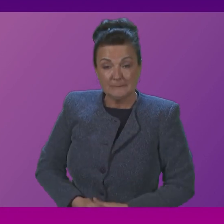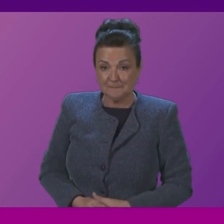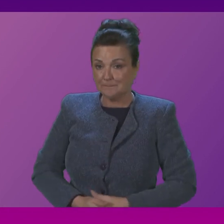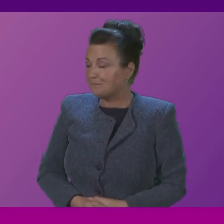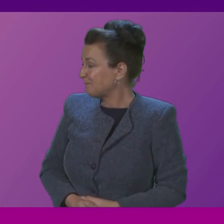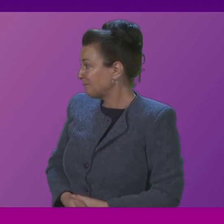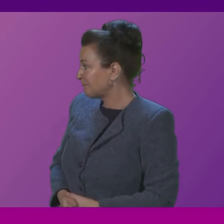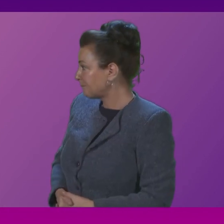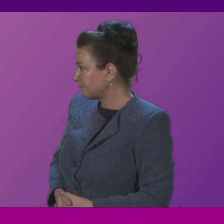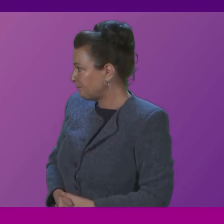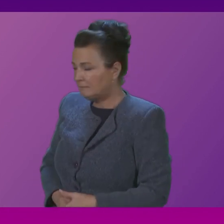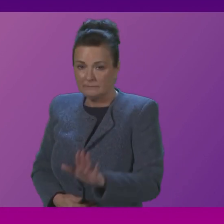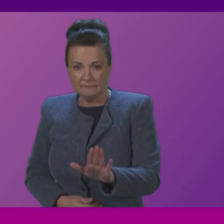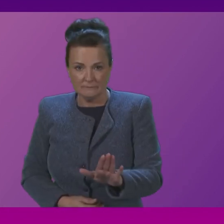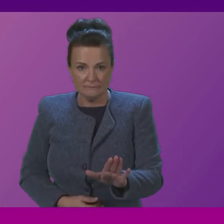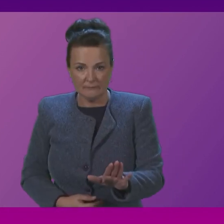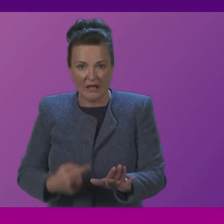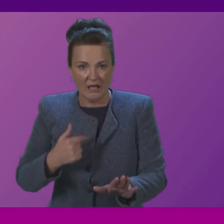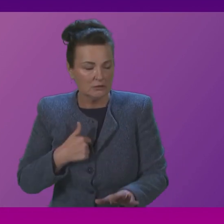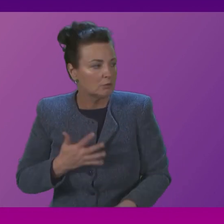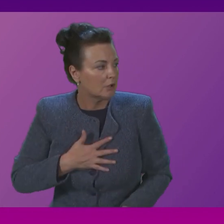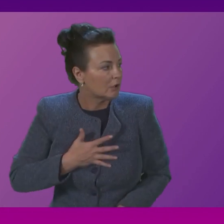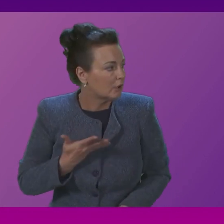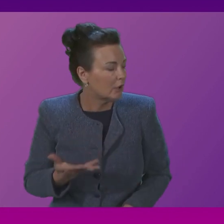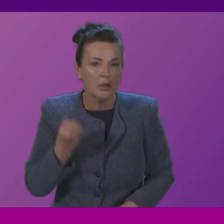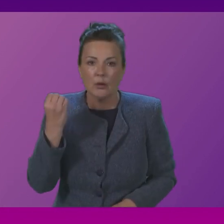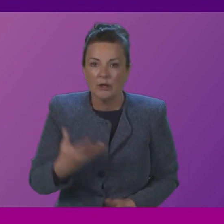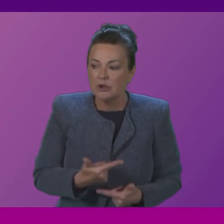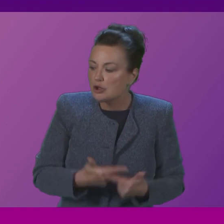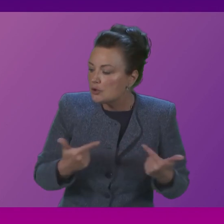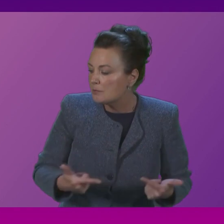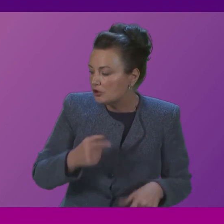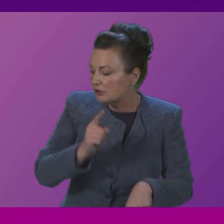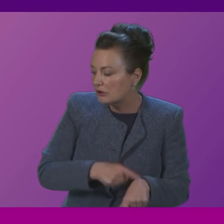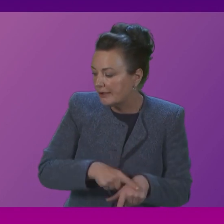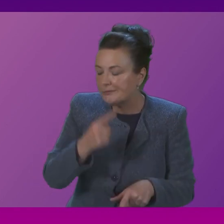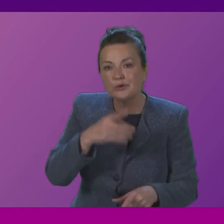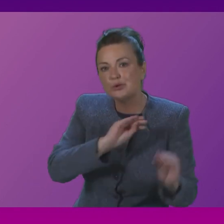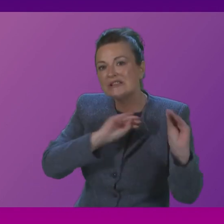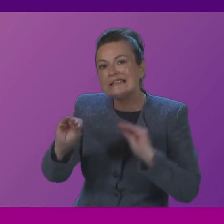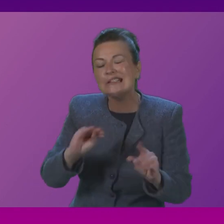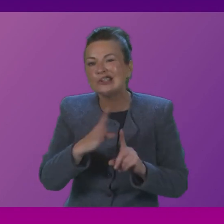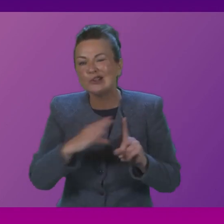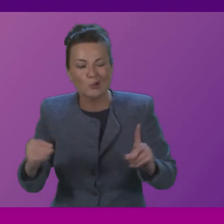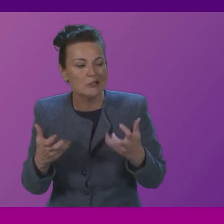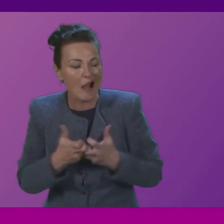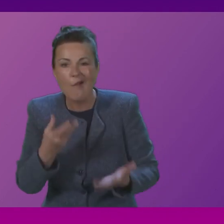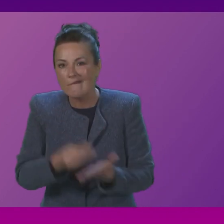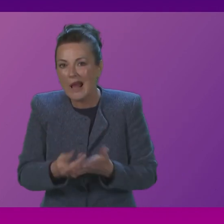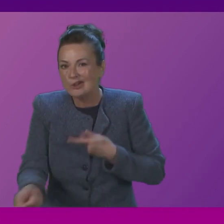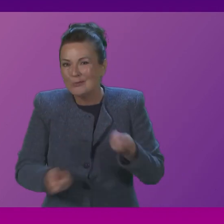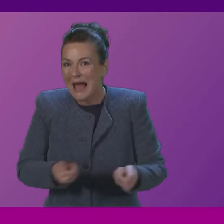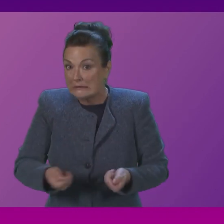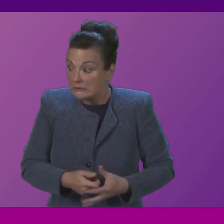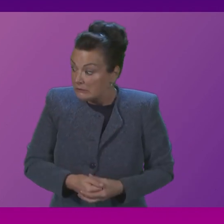I I don't want to waste too much time given a basic lesson in financial management to the conservatives but money